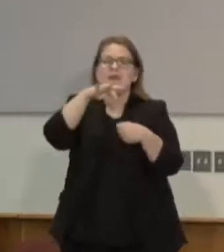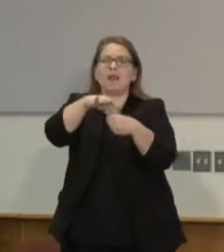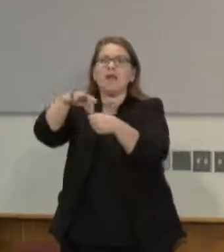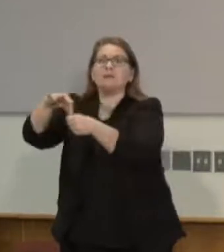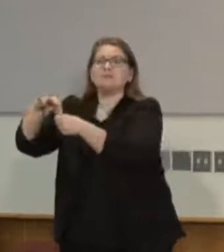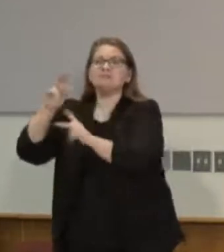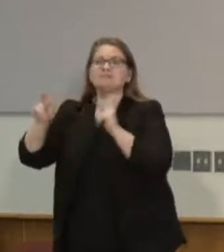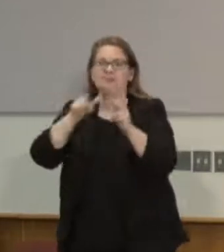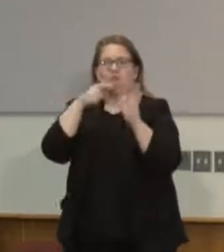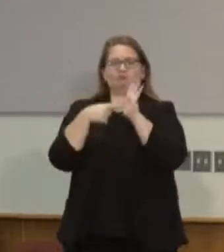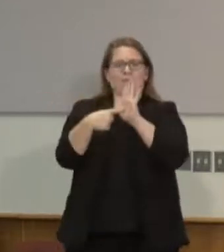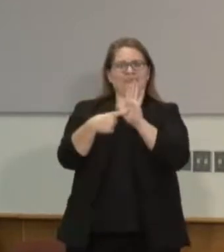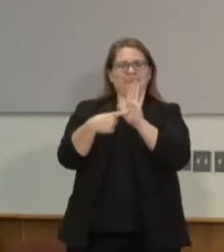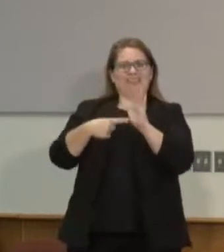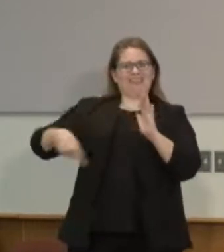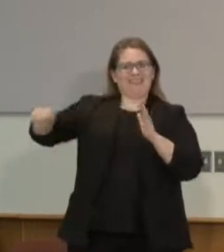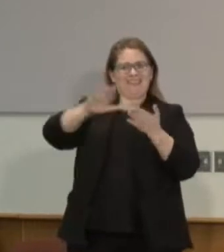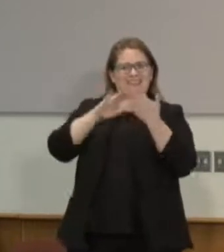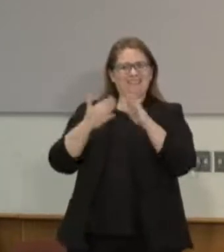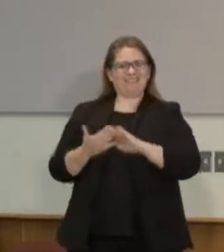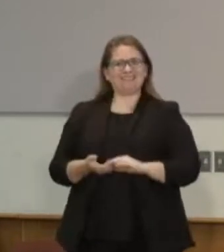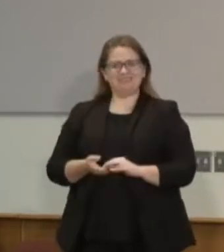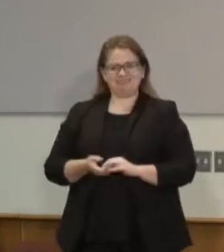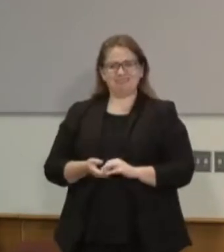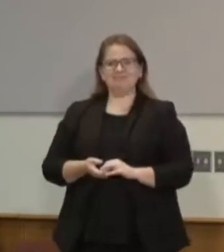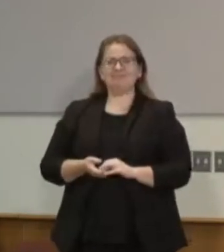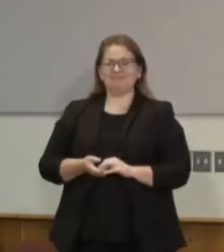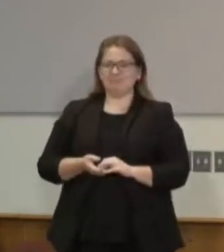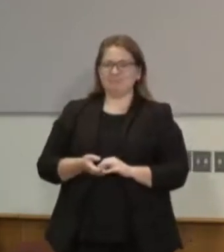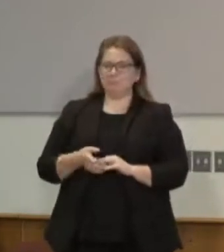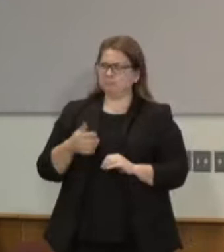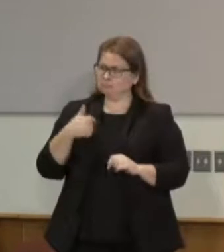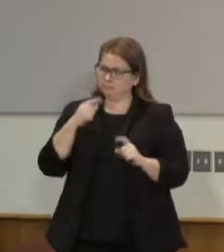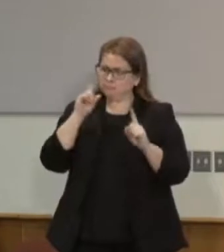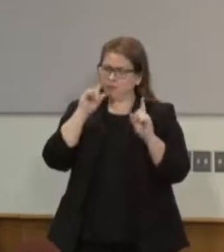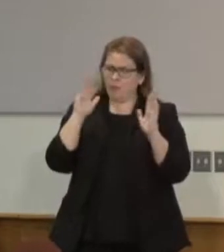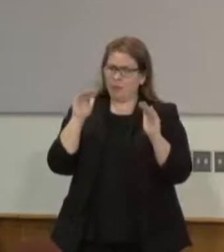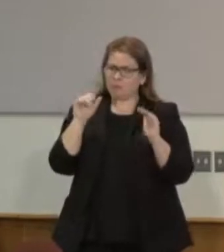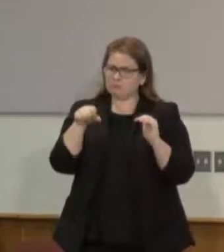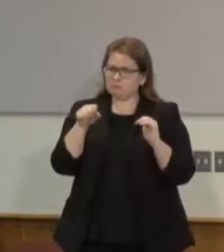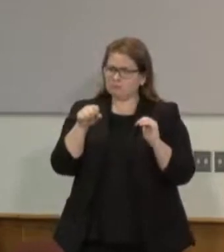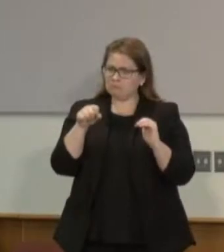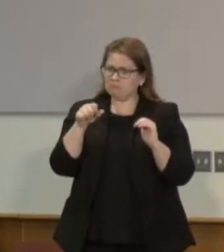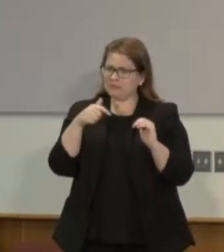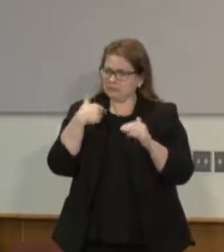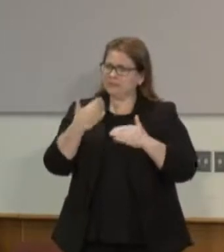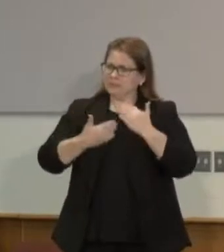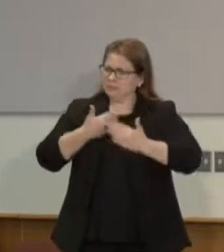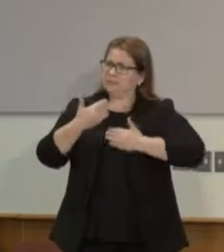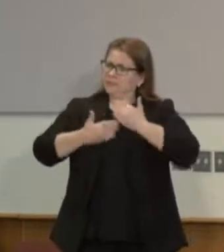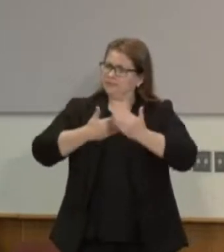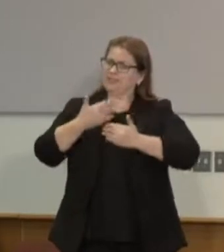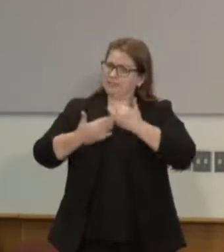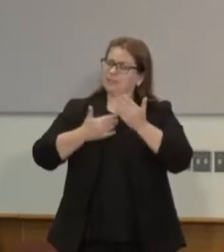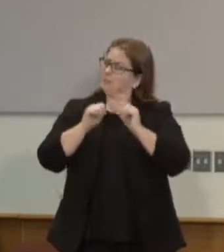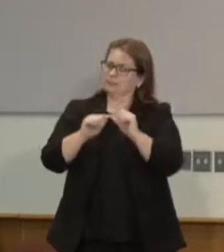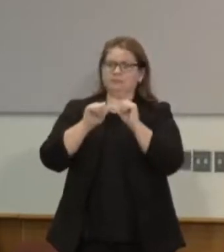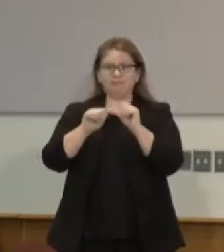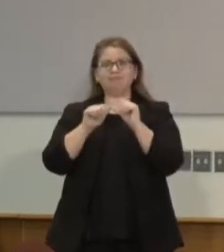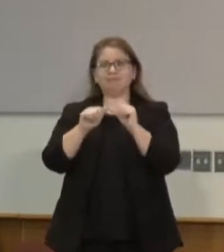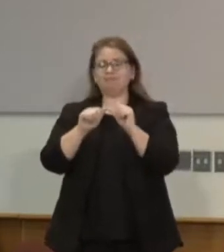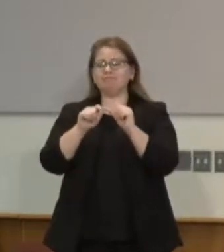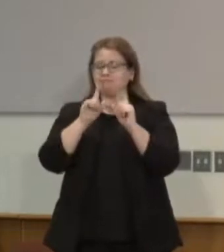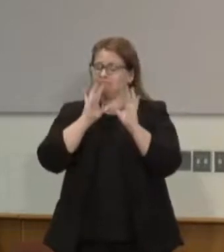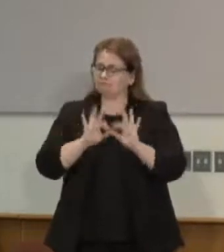want to have in various places or spaces. So I hope that as we begin to continue to have this important